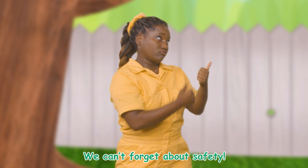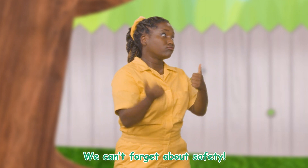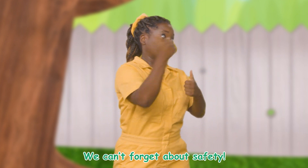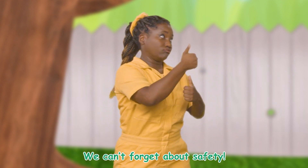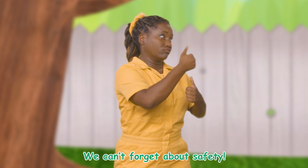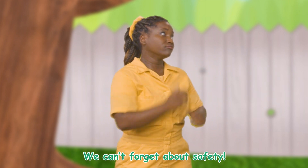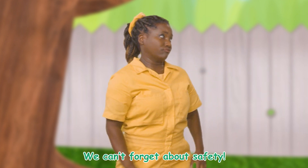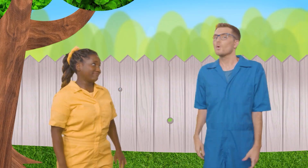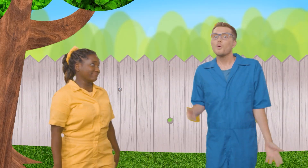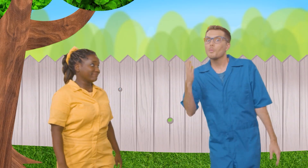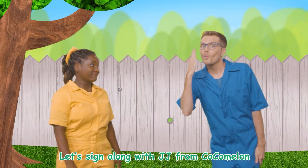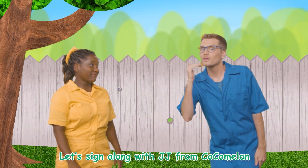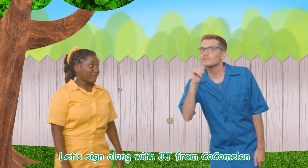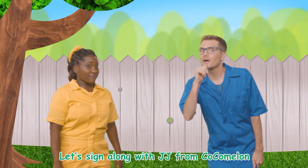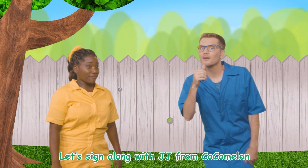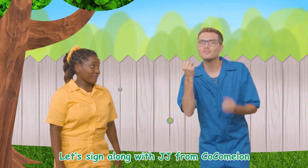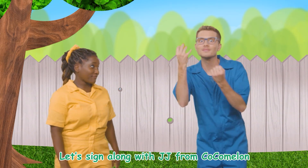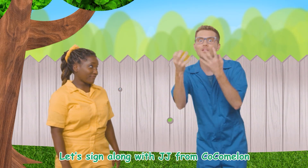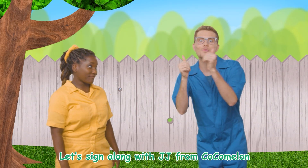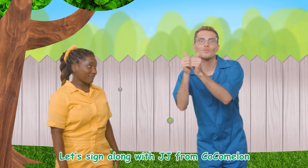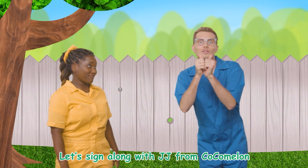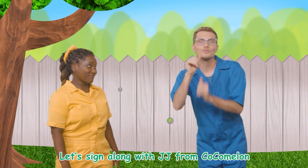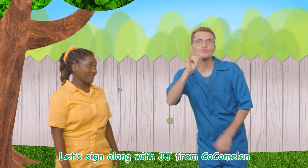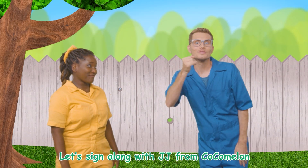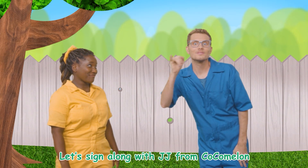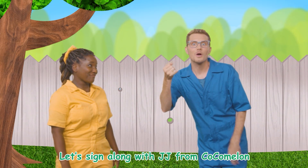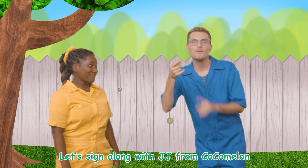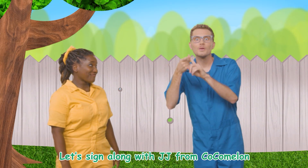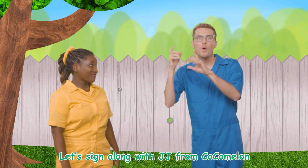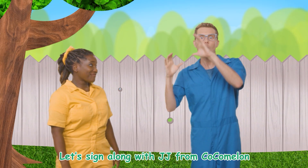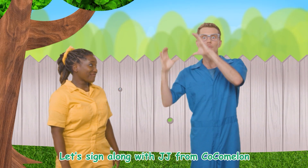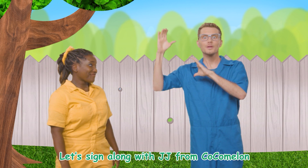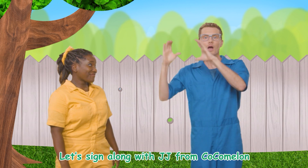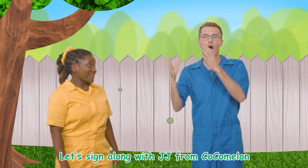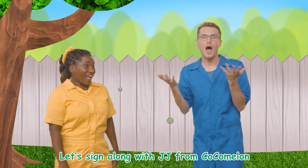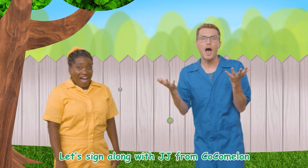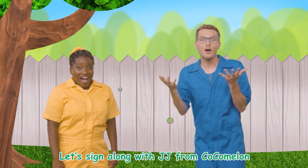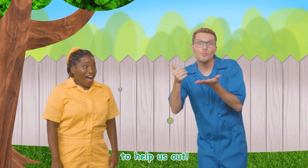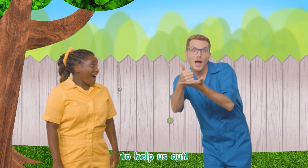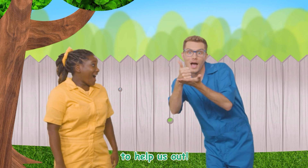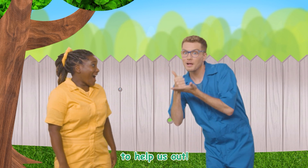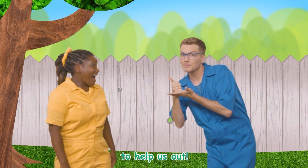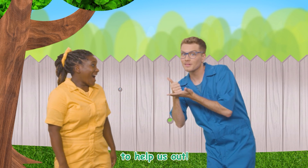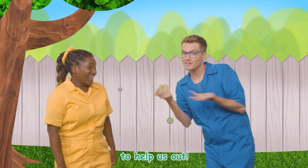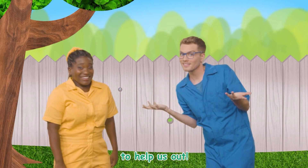safety Let's sign along with JJ from Cocomelon To help us out